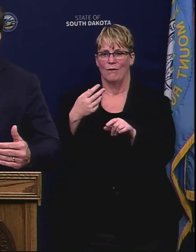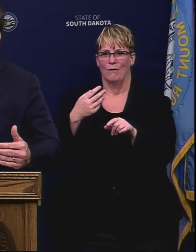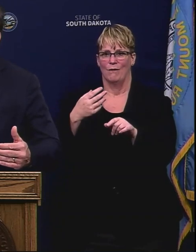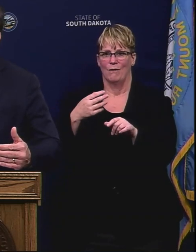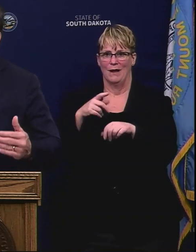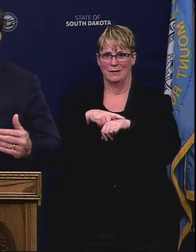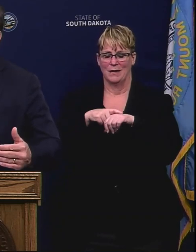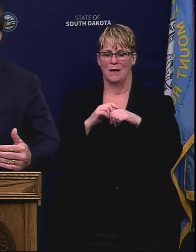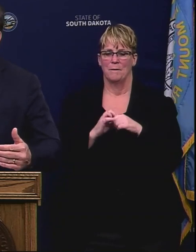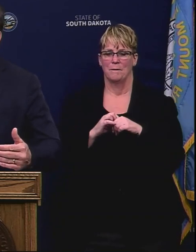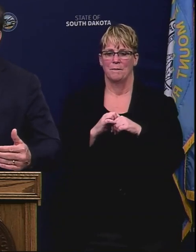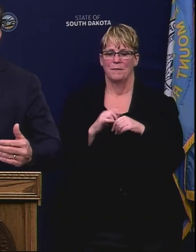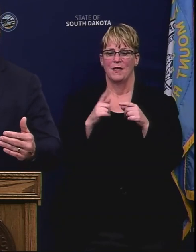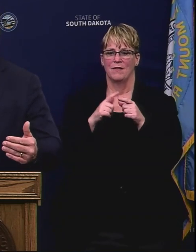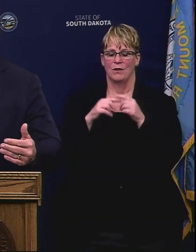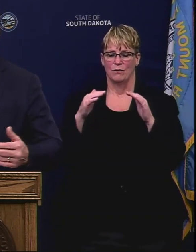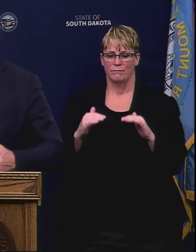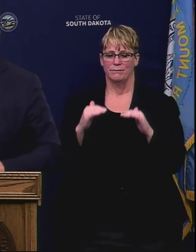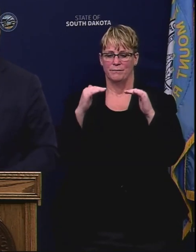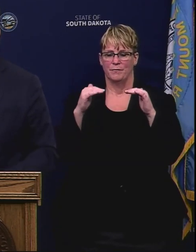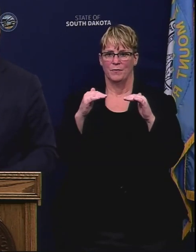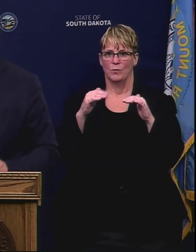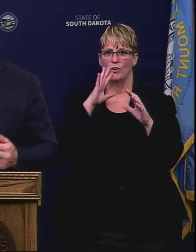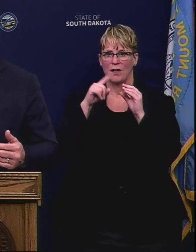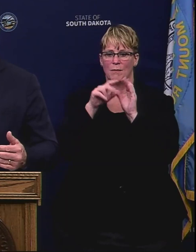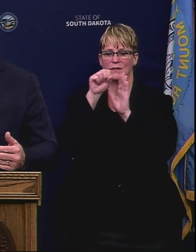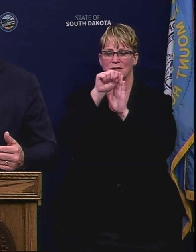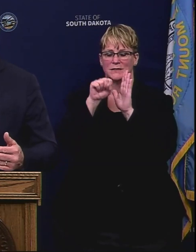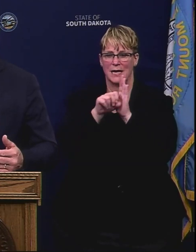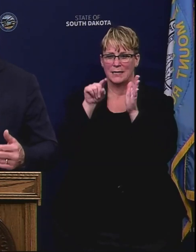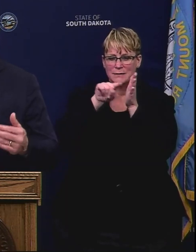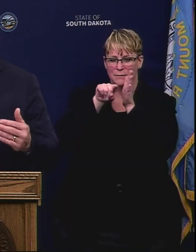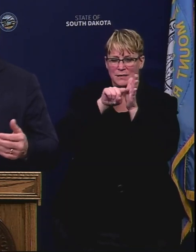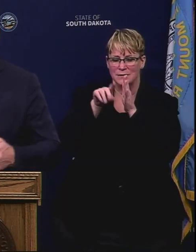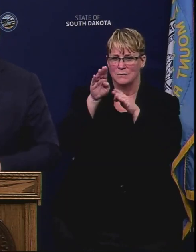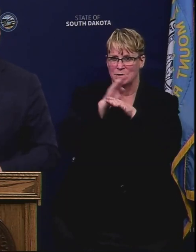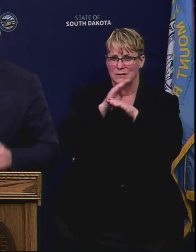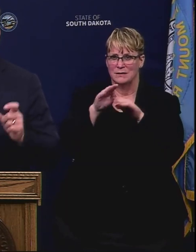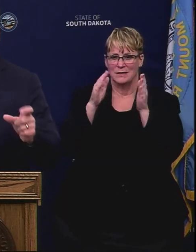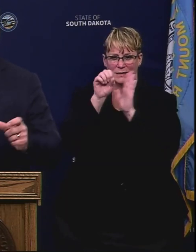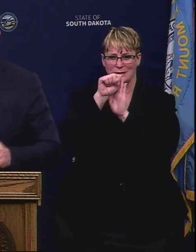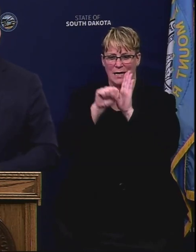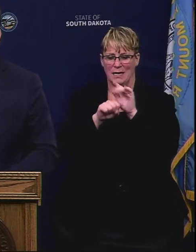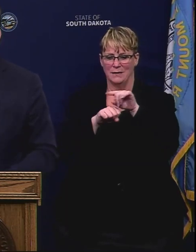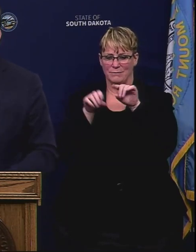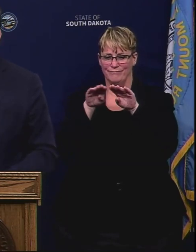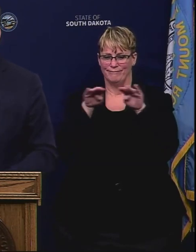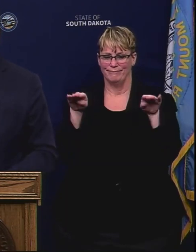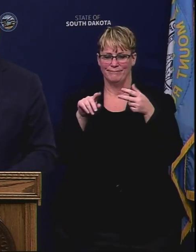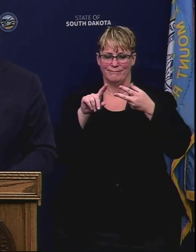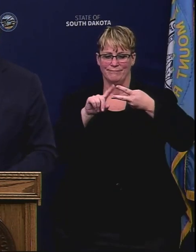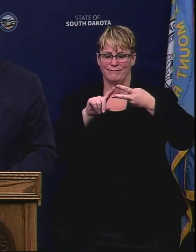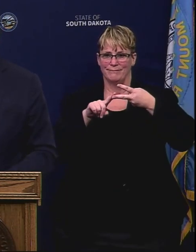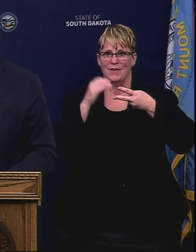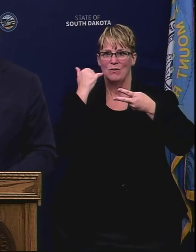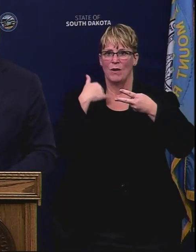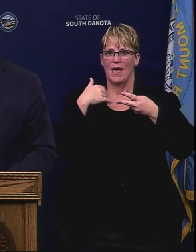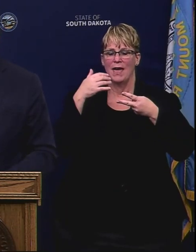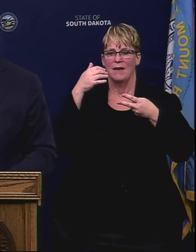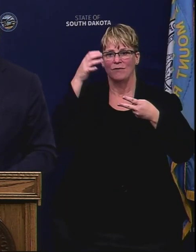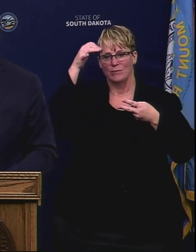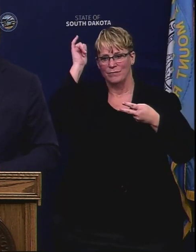level is state inspected. And that's what we're talking about is state inspected plants can if you have the beef taken to a